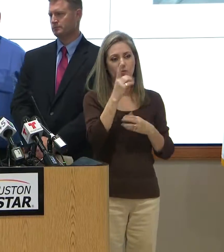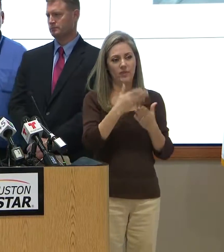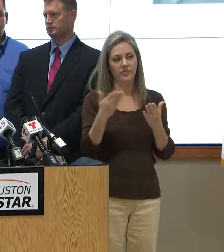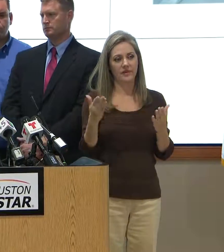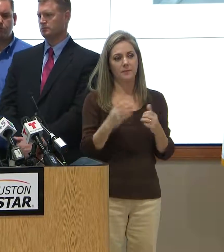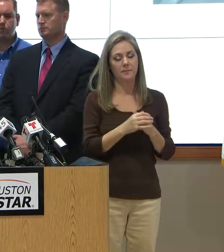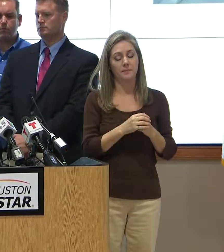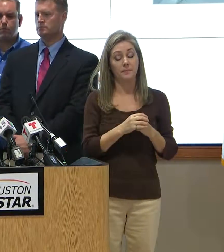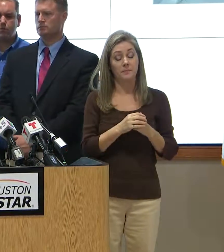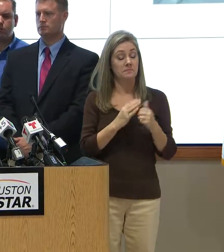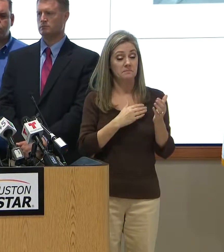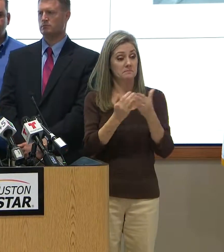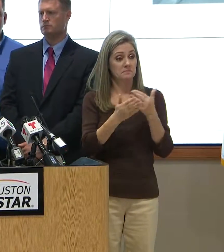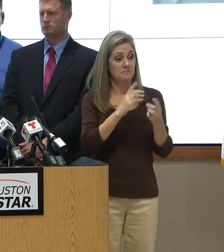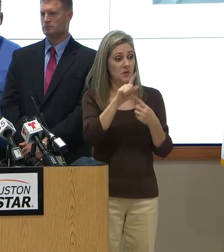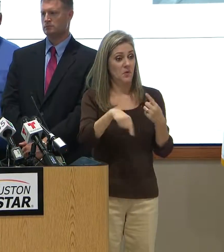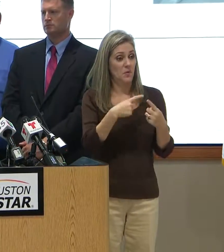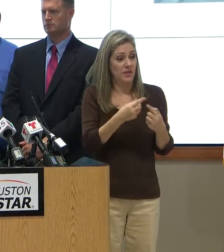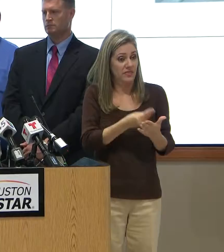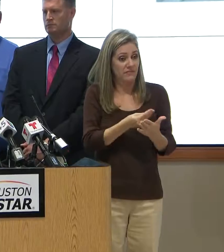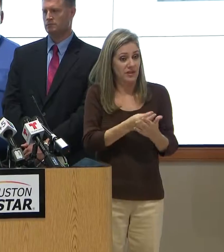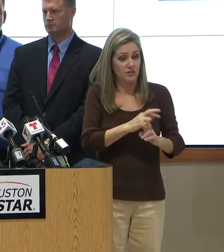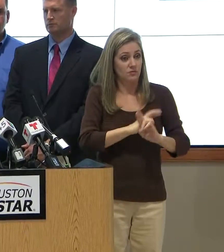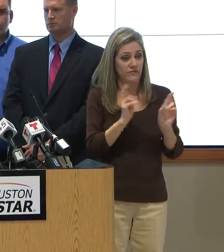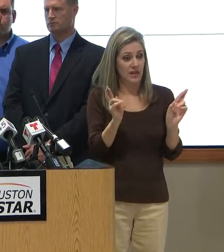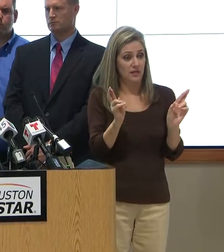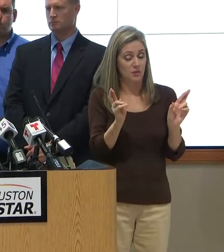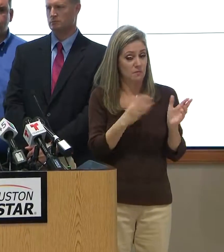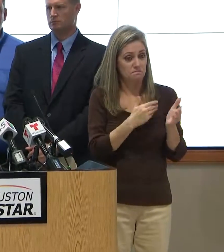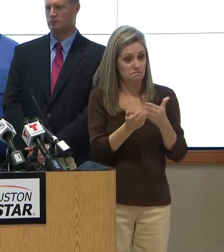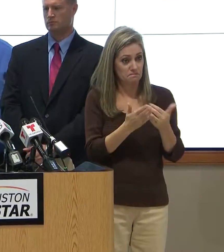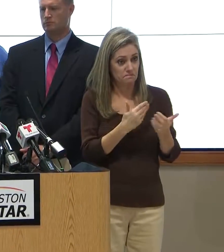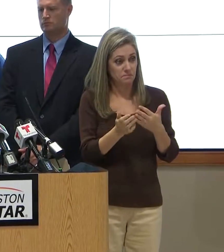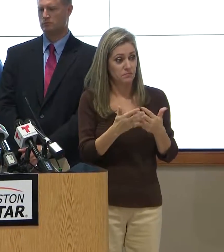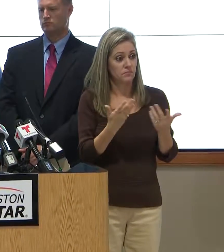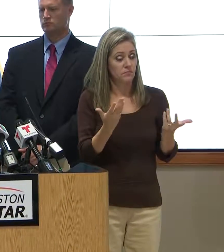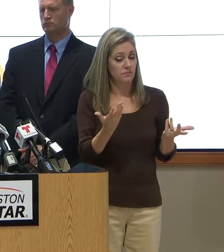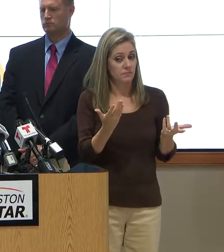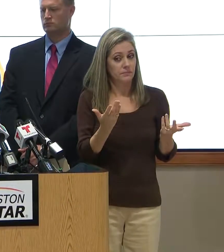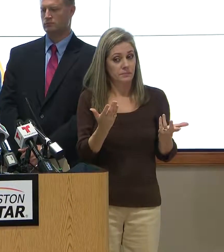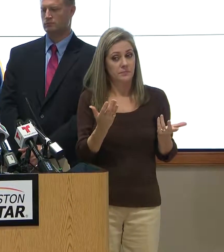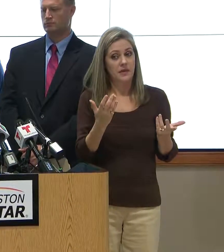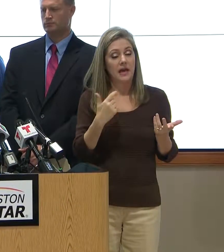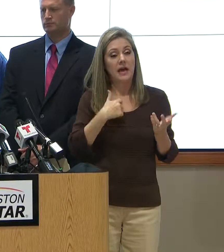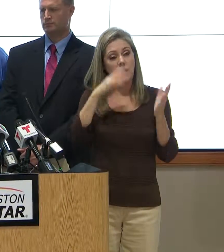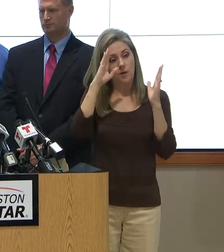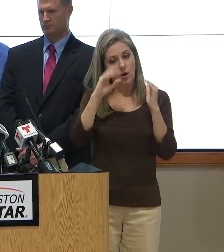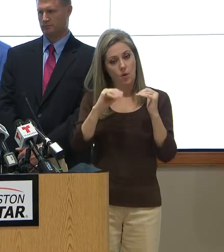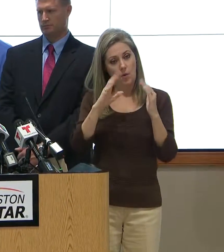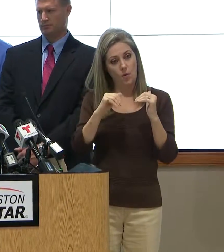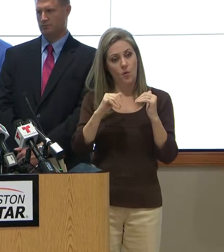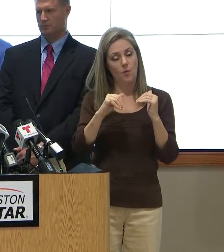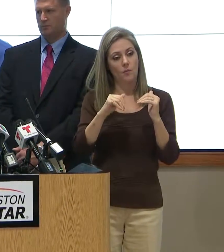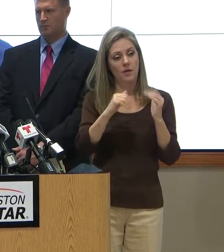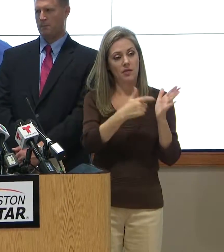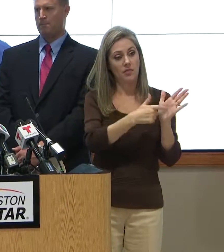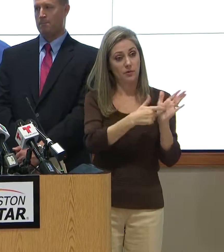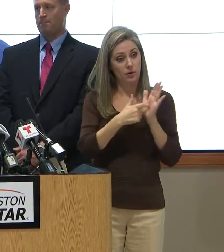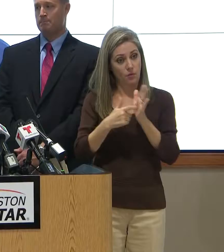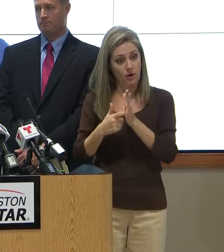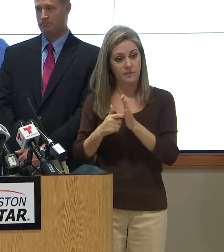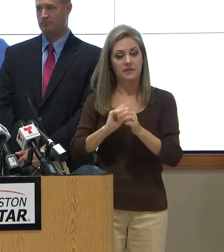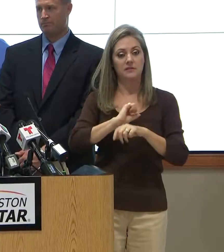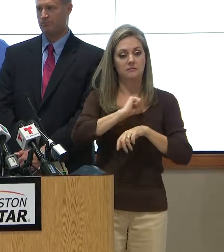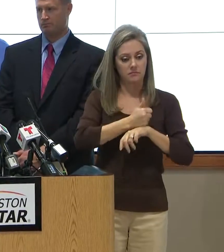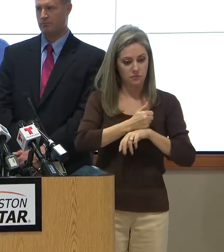But regardless of when the funds are available, I would hope that the criteria would be in